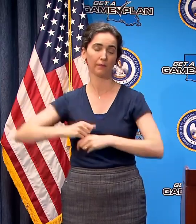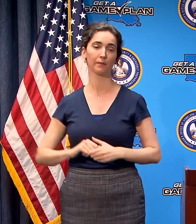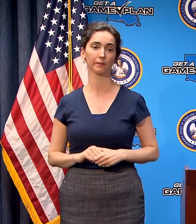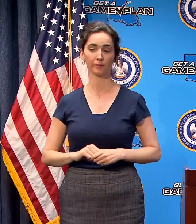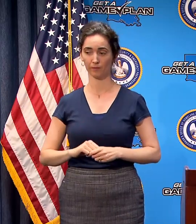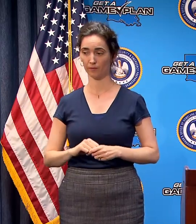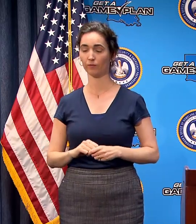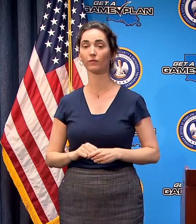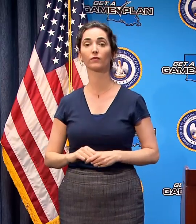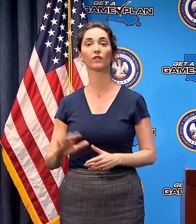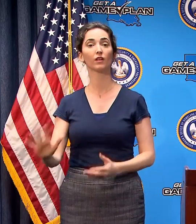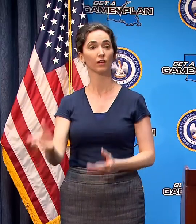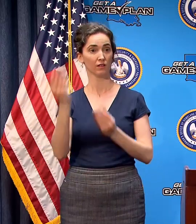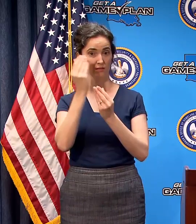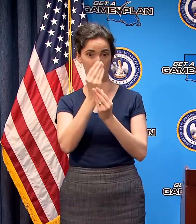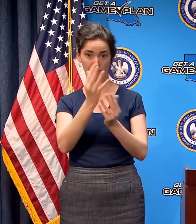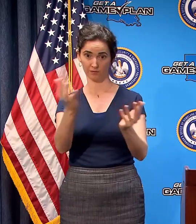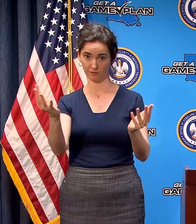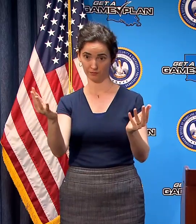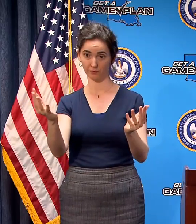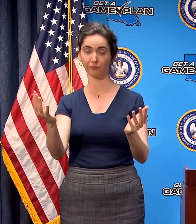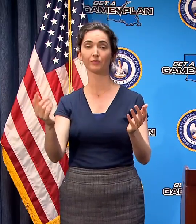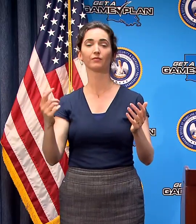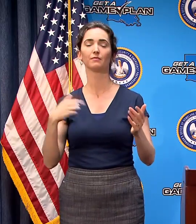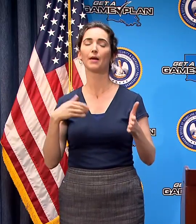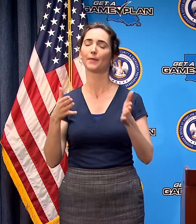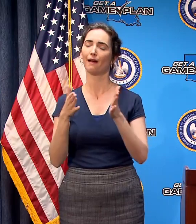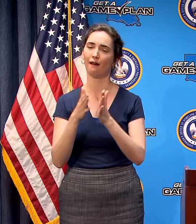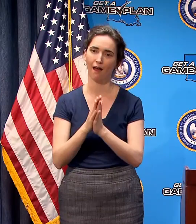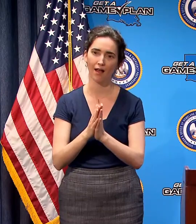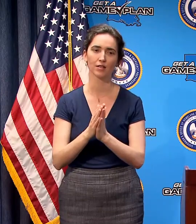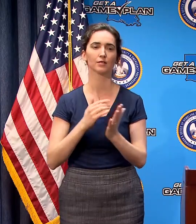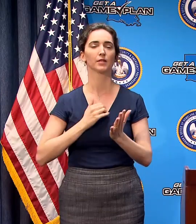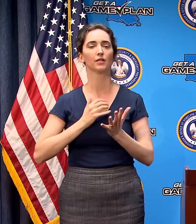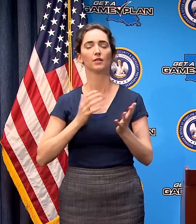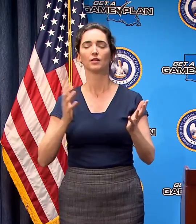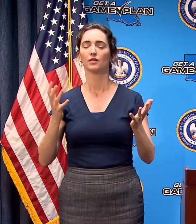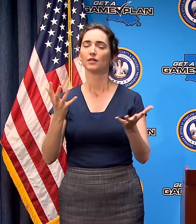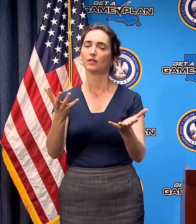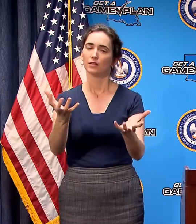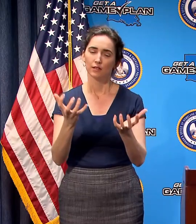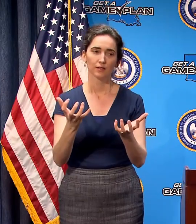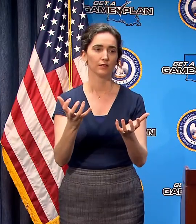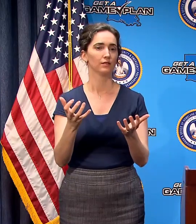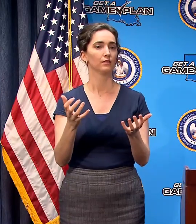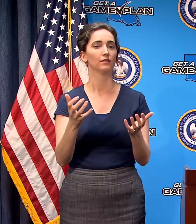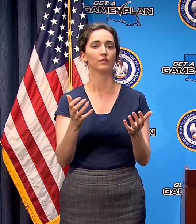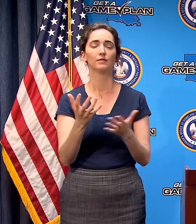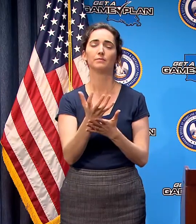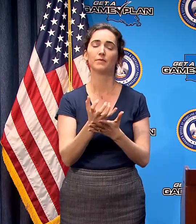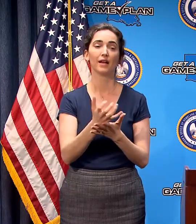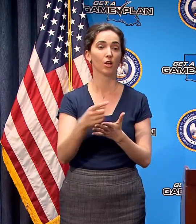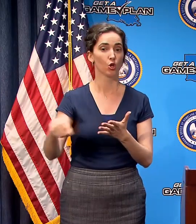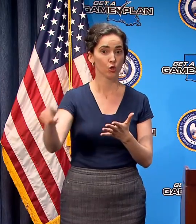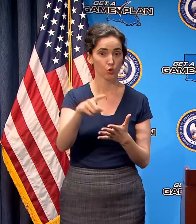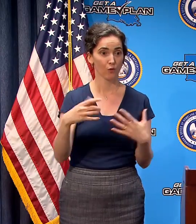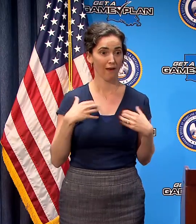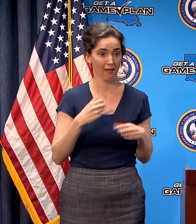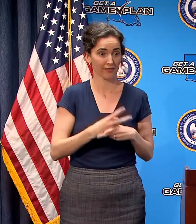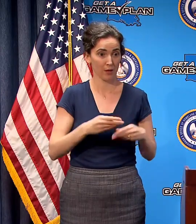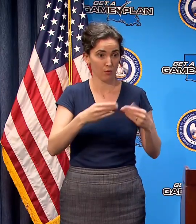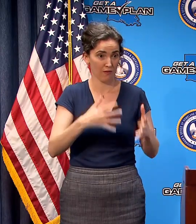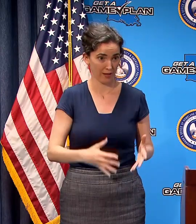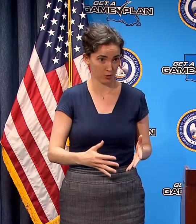by the way i am asking i am urging any and every health care provider if you're not operating